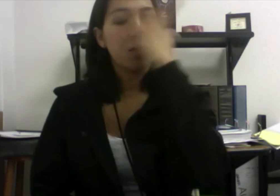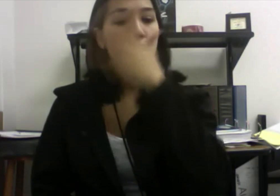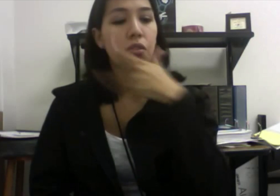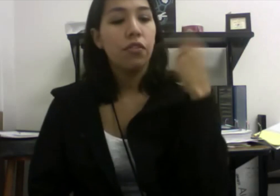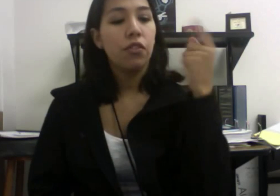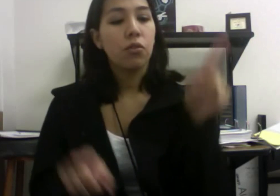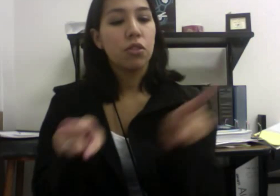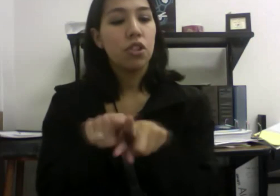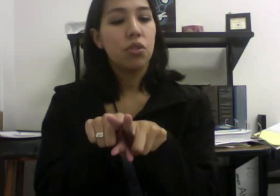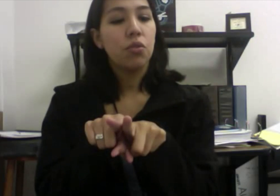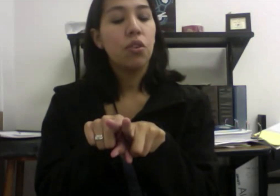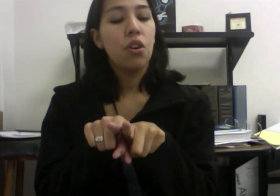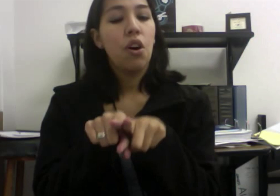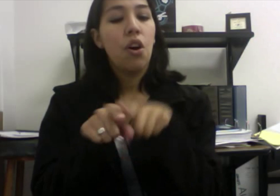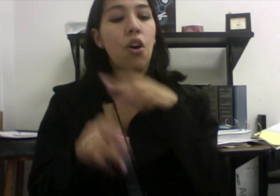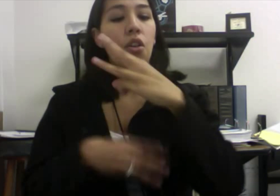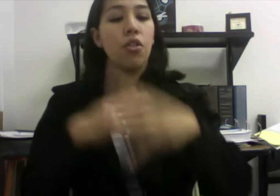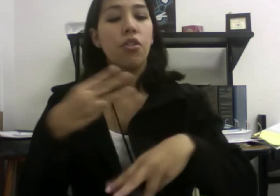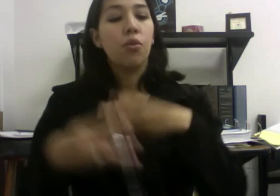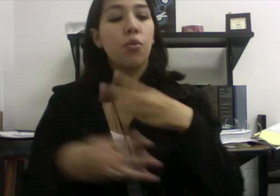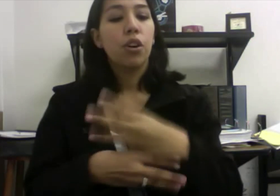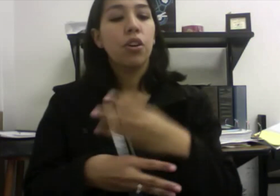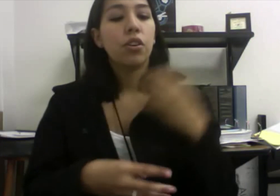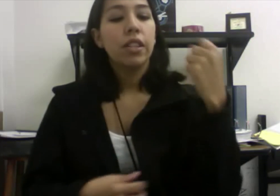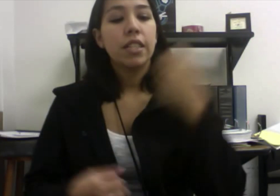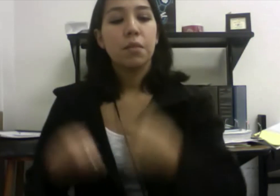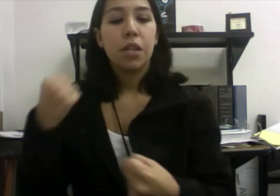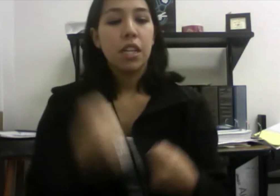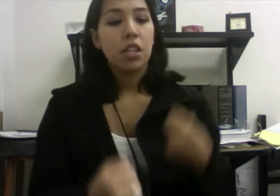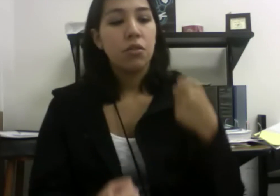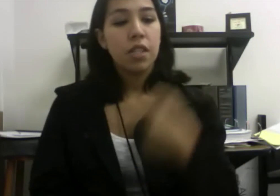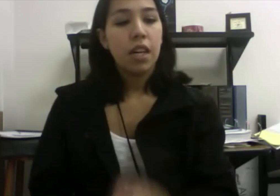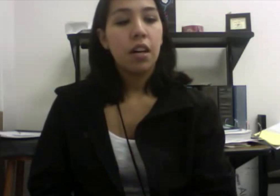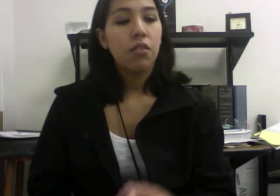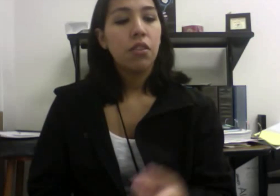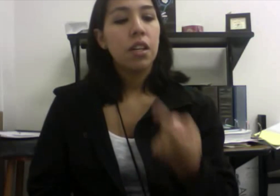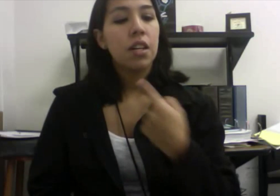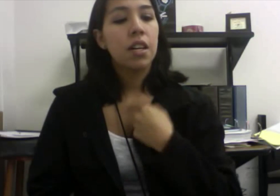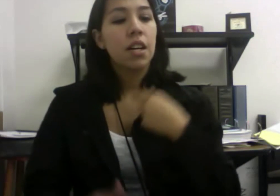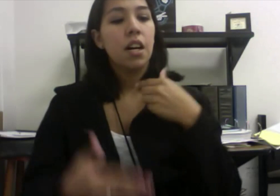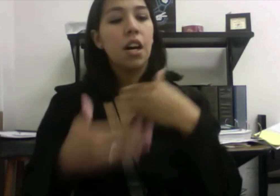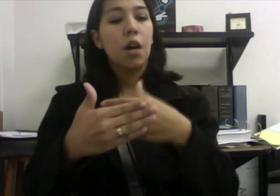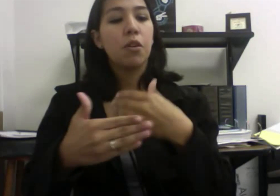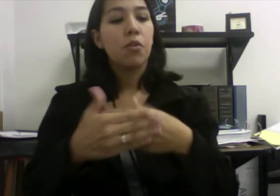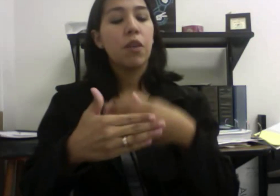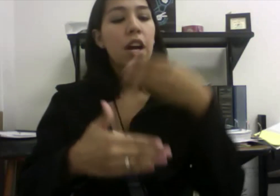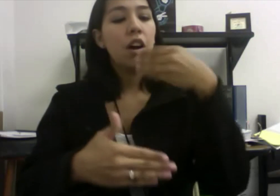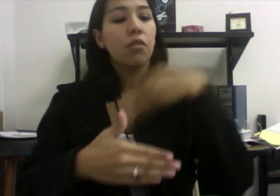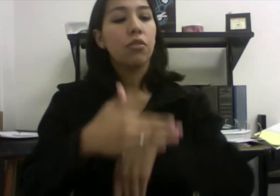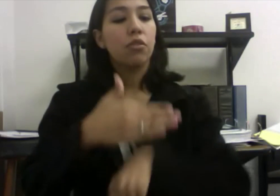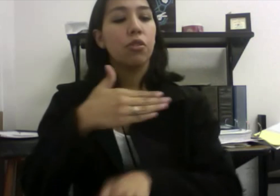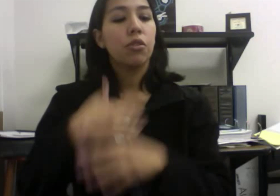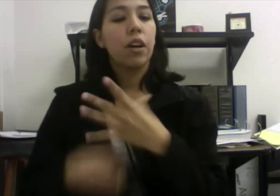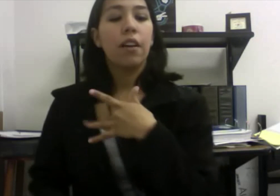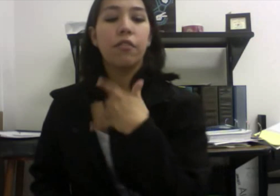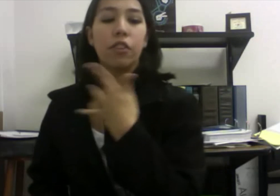beautiful too. The world is beating you down, I'm around through every